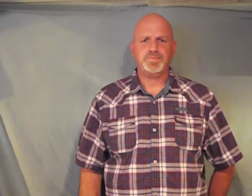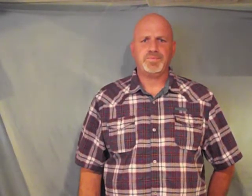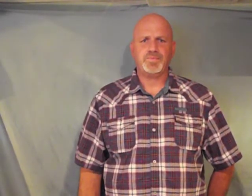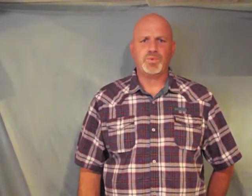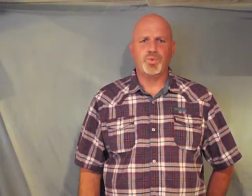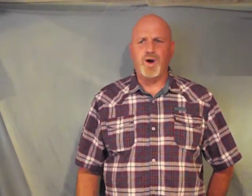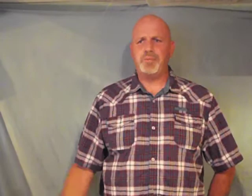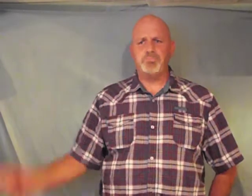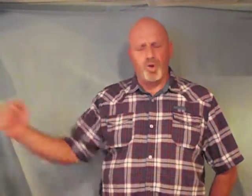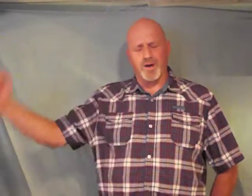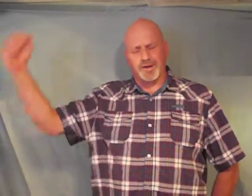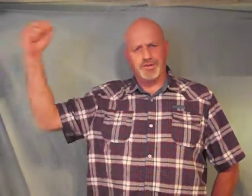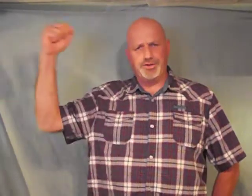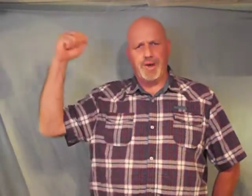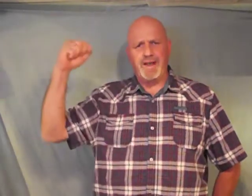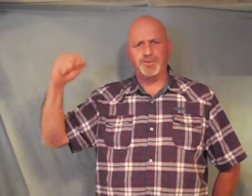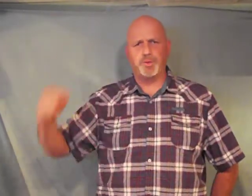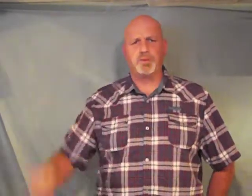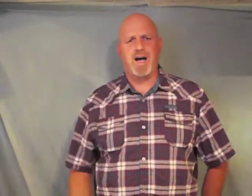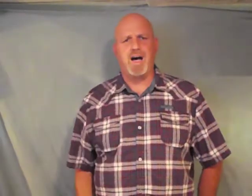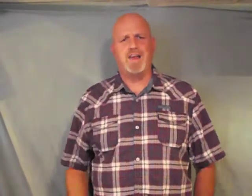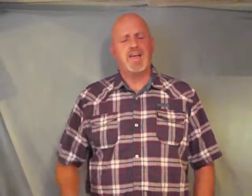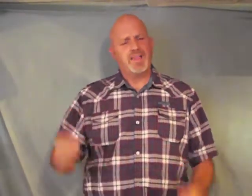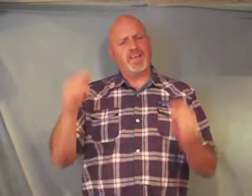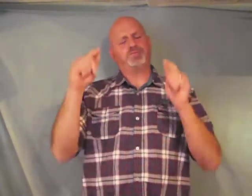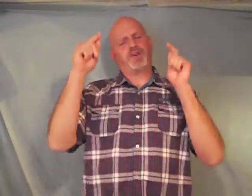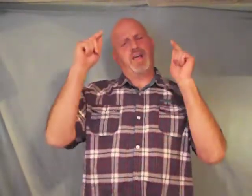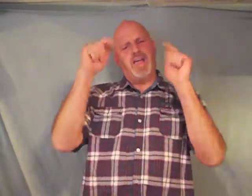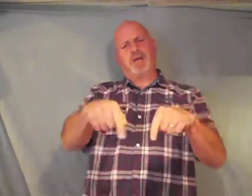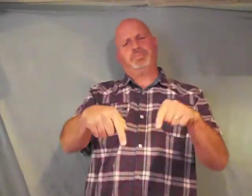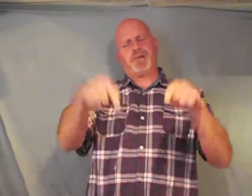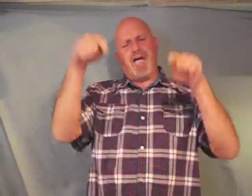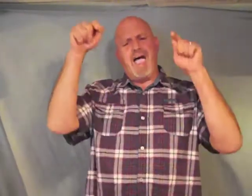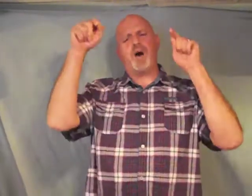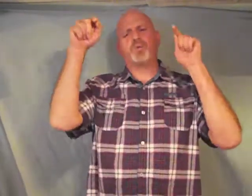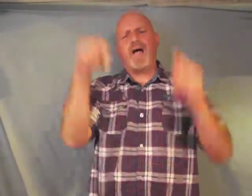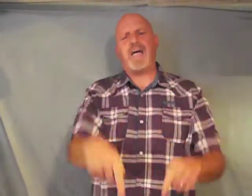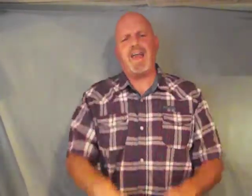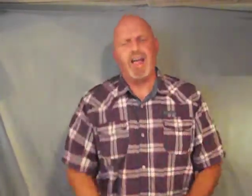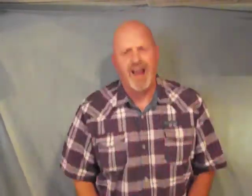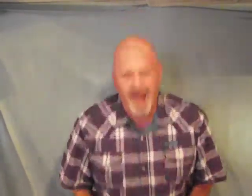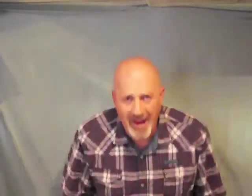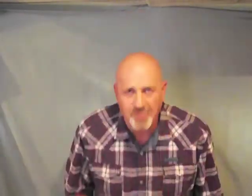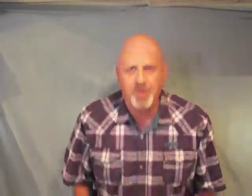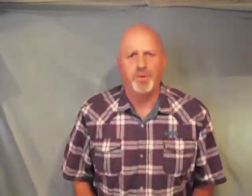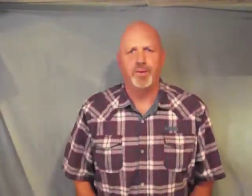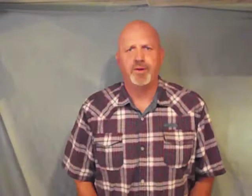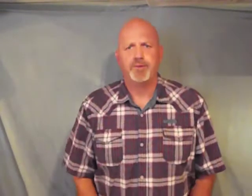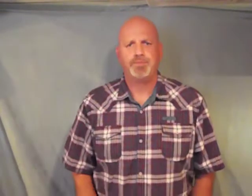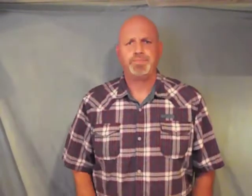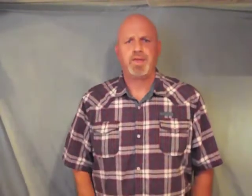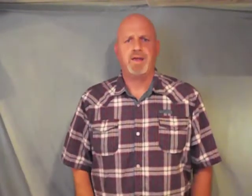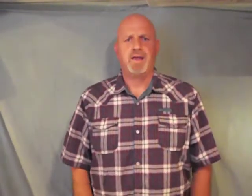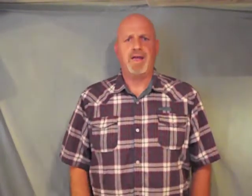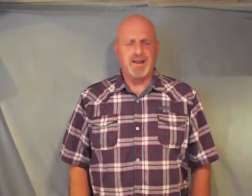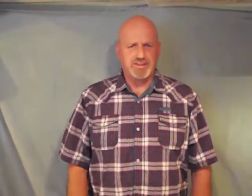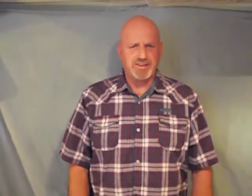what more could you ask from God than for him to outright claim you as his